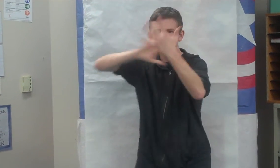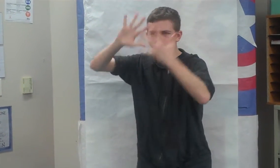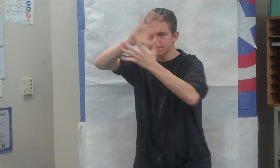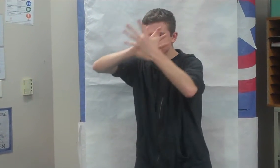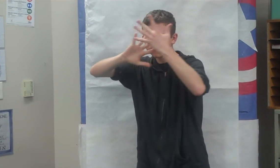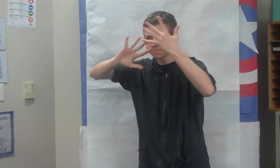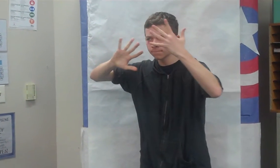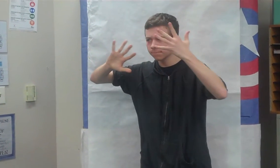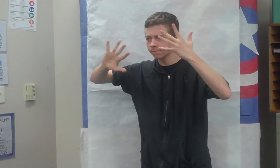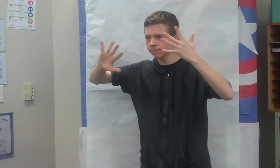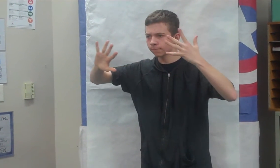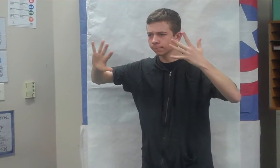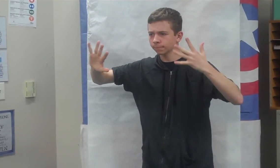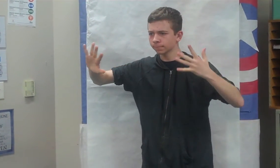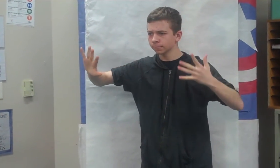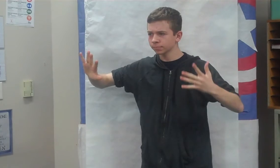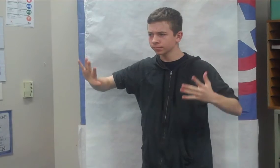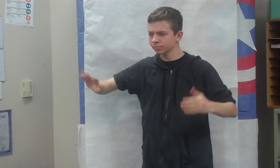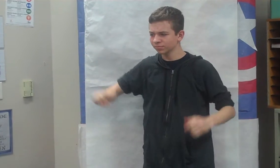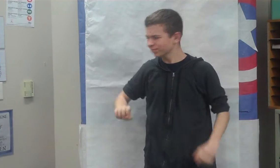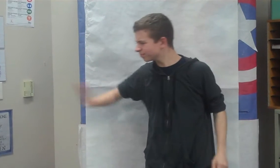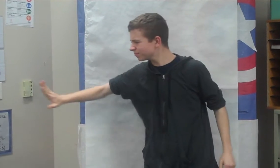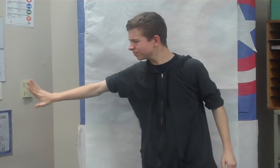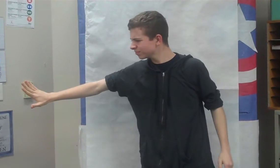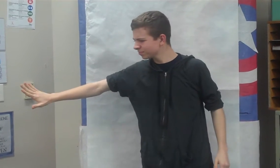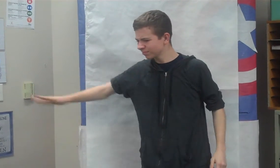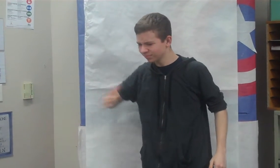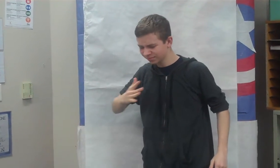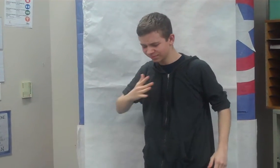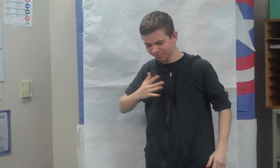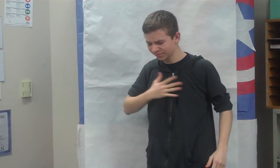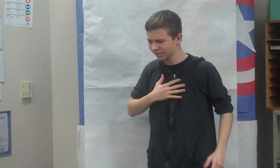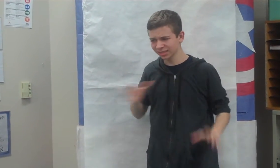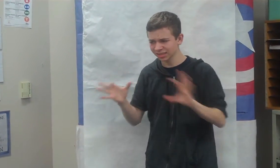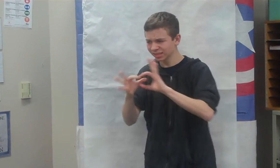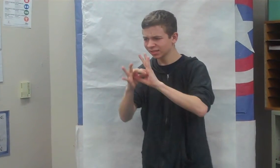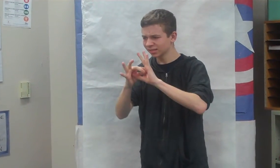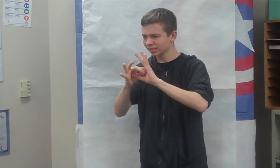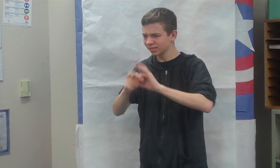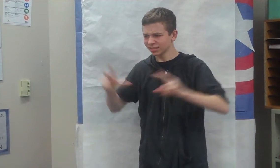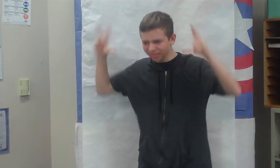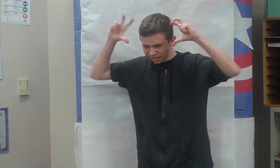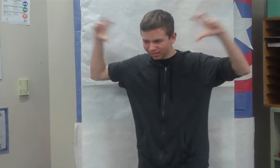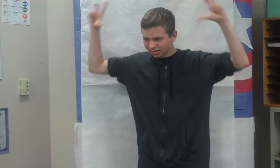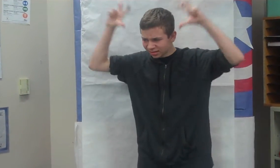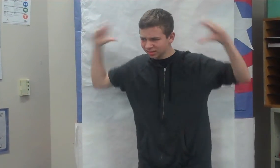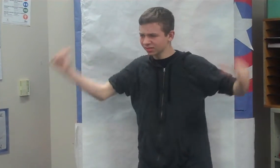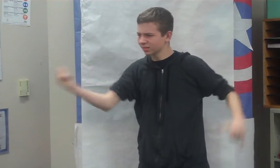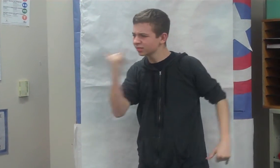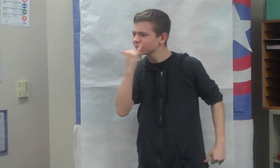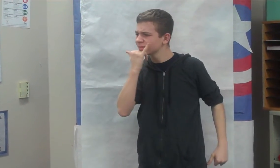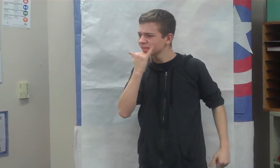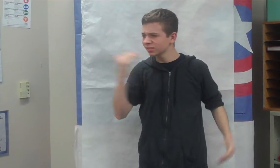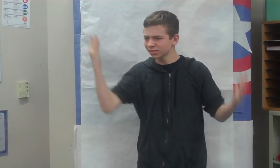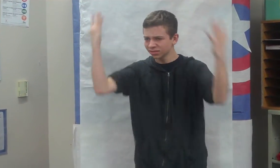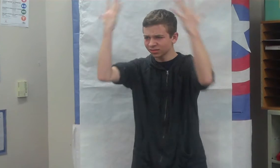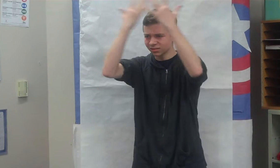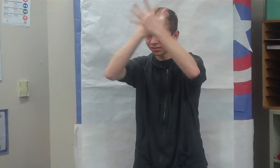intent The shadow of Hyde's evil Would forever